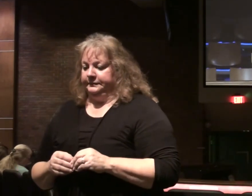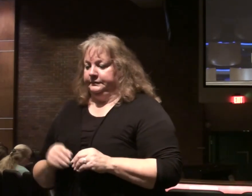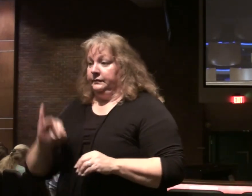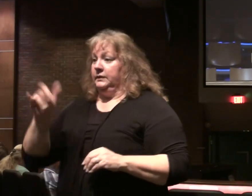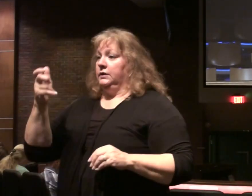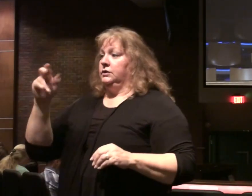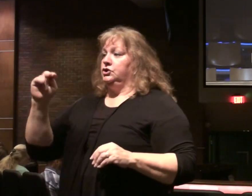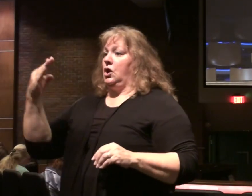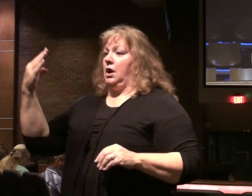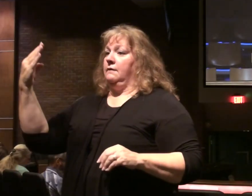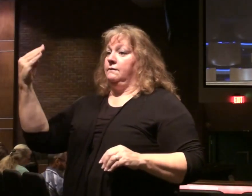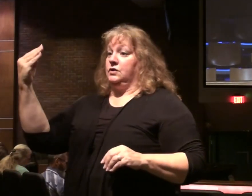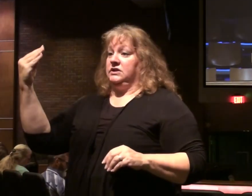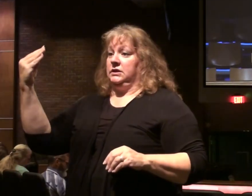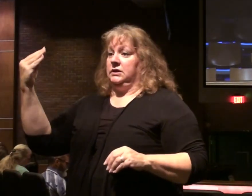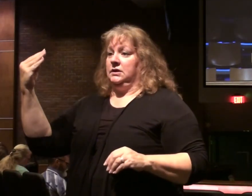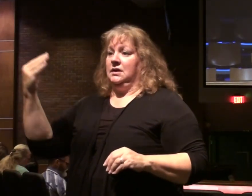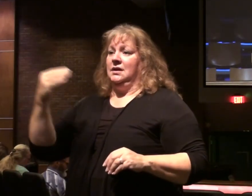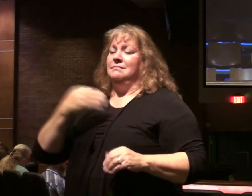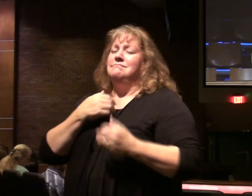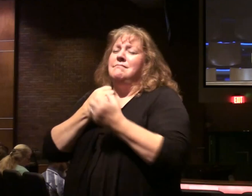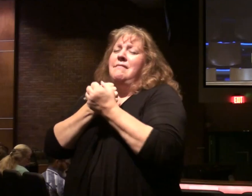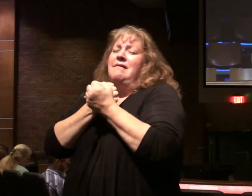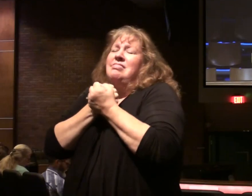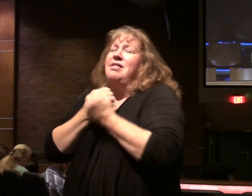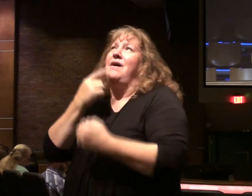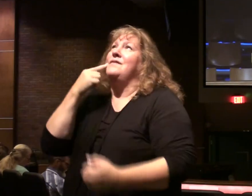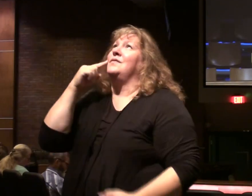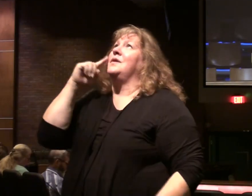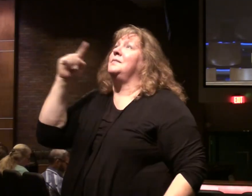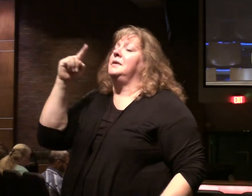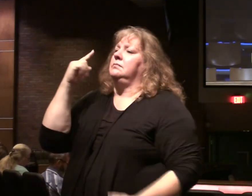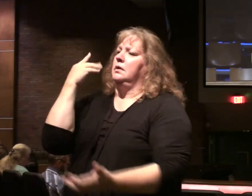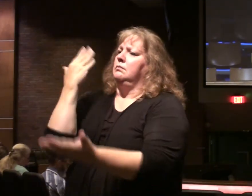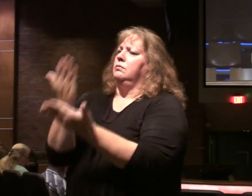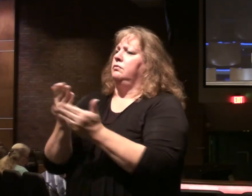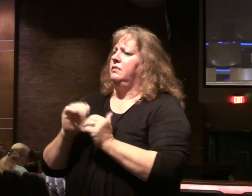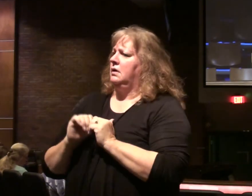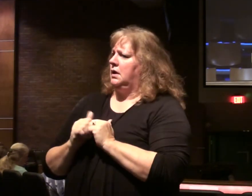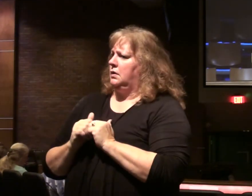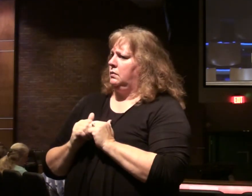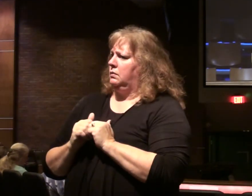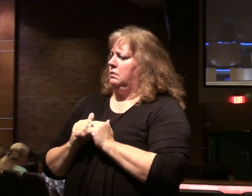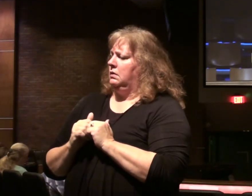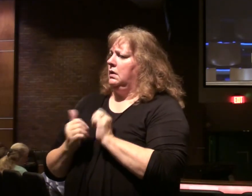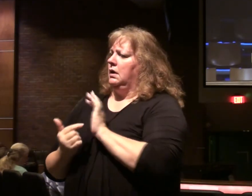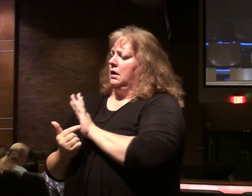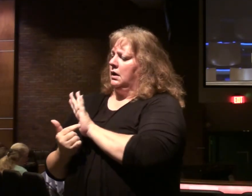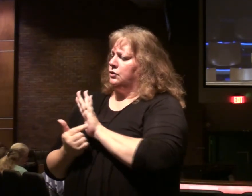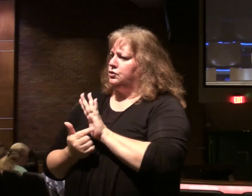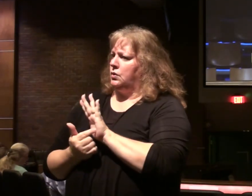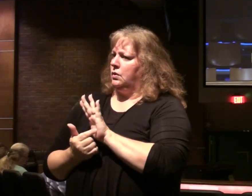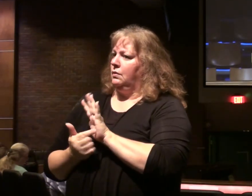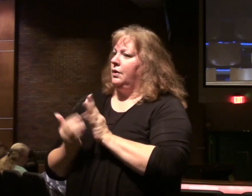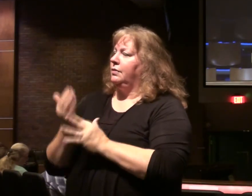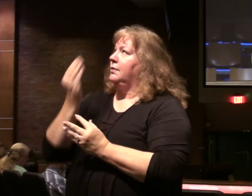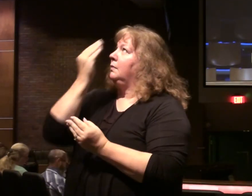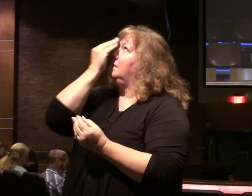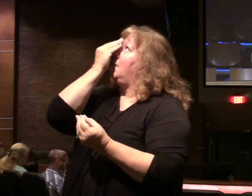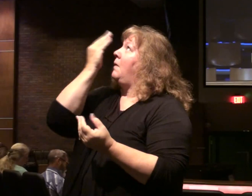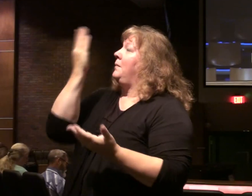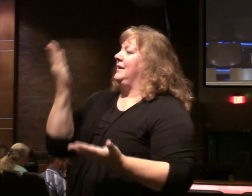John 14. Our love for Jesus Christ is proven. Is shown by our obedience to Him.